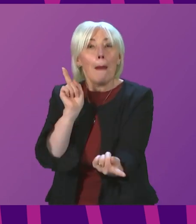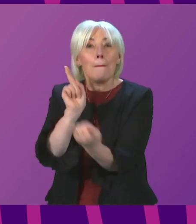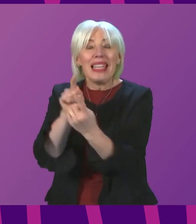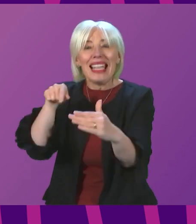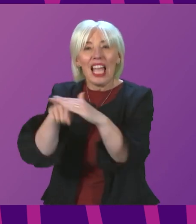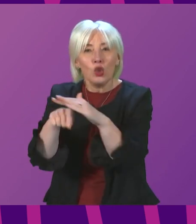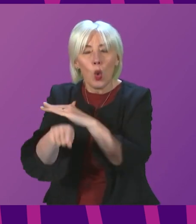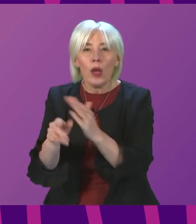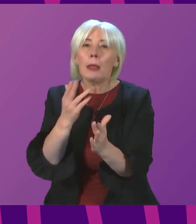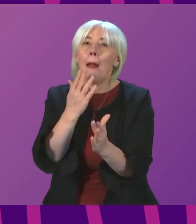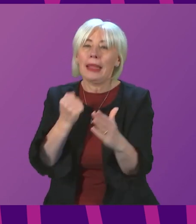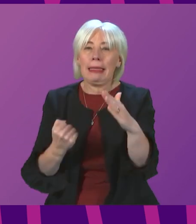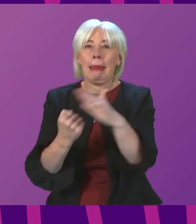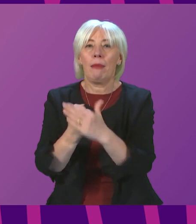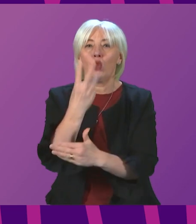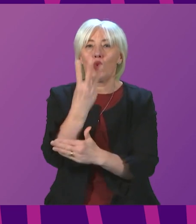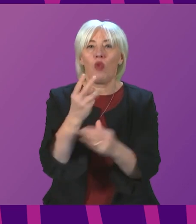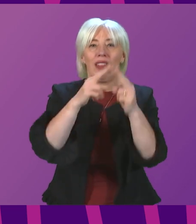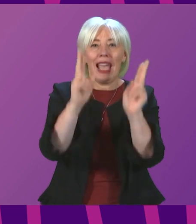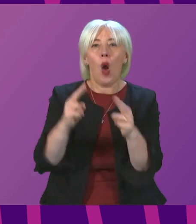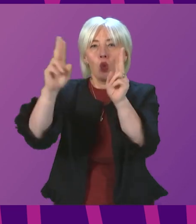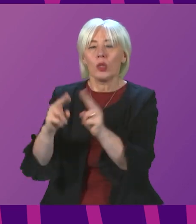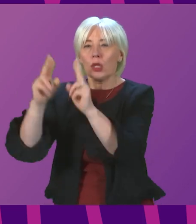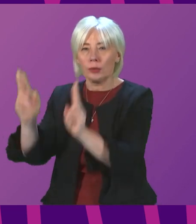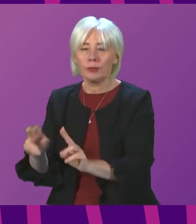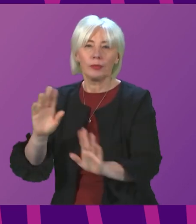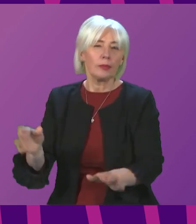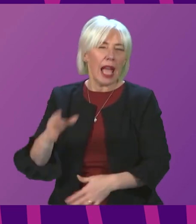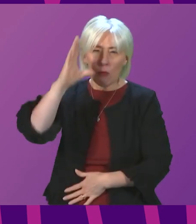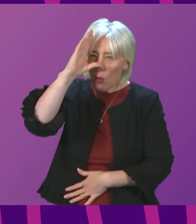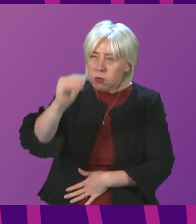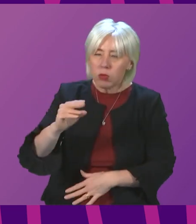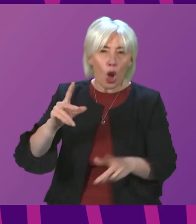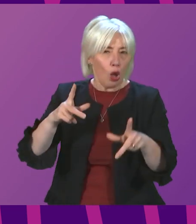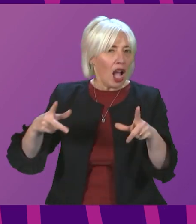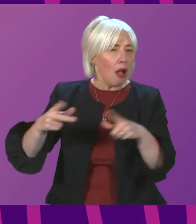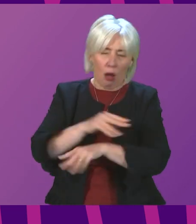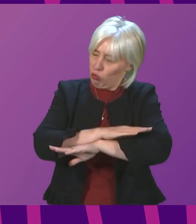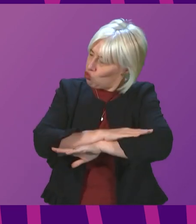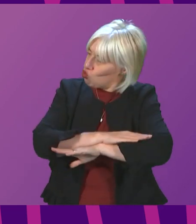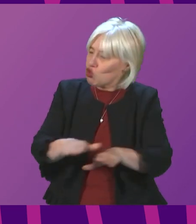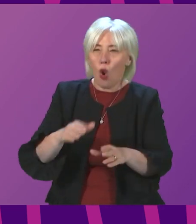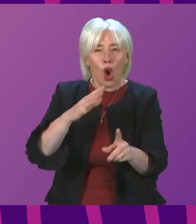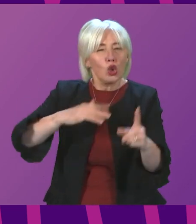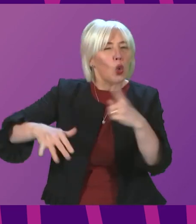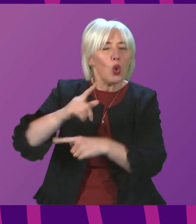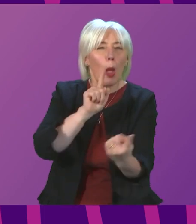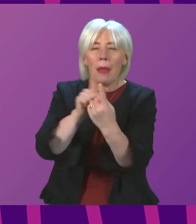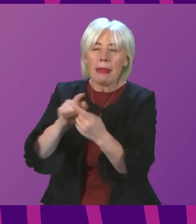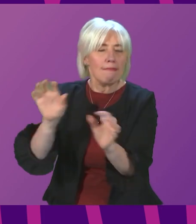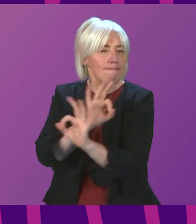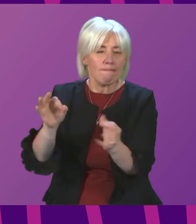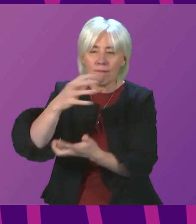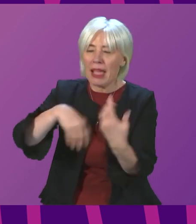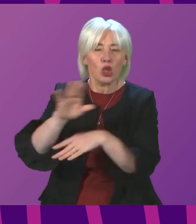gathering to a maximum of three. We are not advising or asking people to cut all social interaction. That simply is not practical and also has a